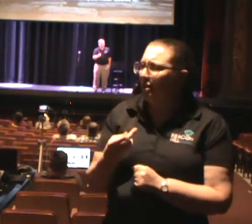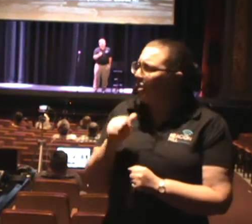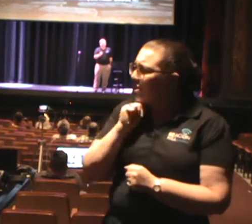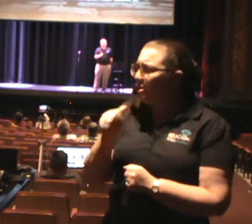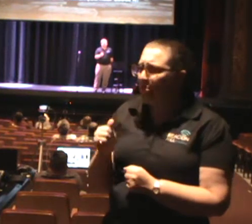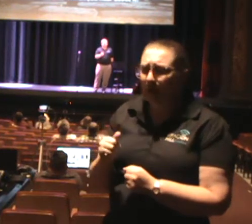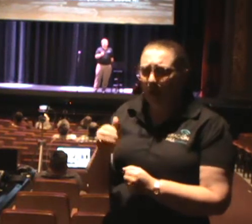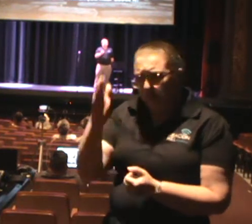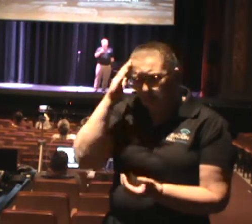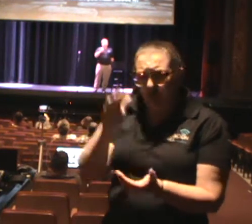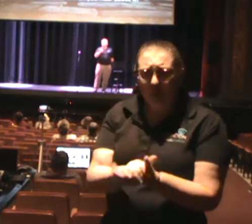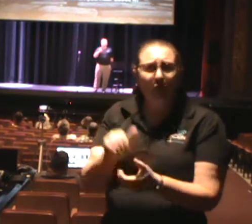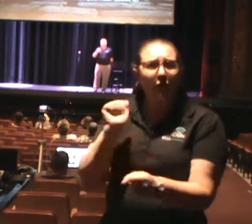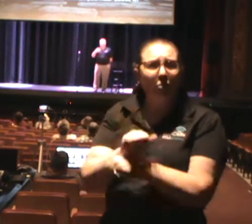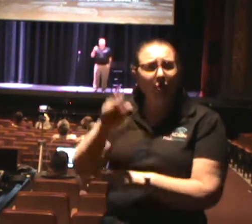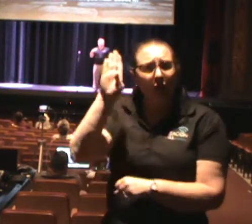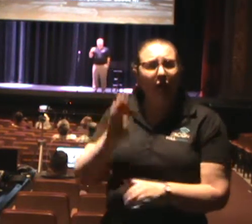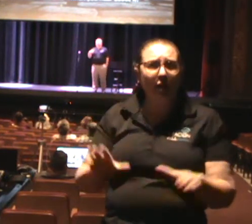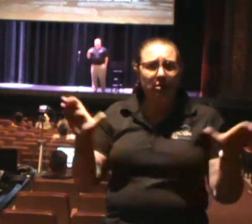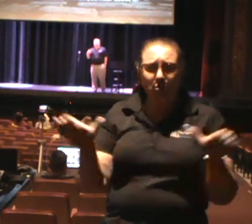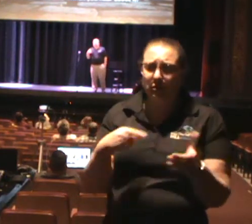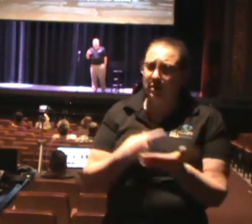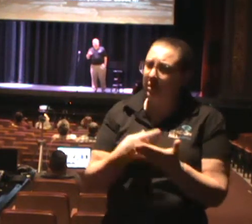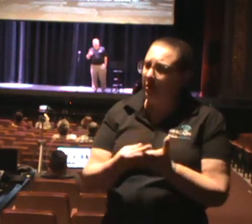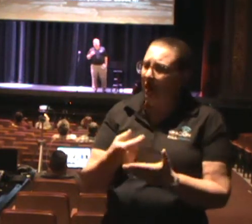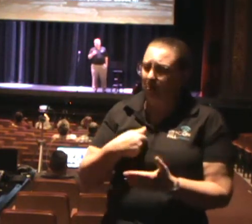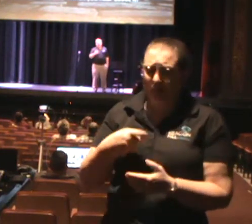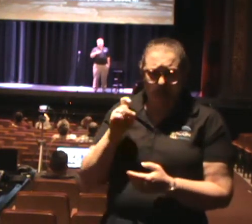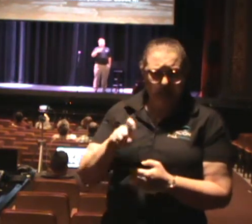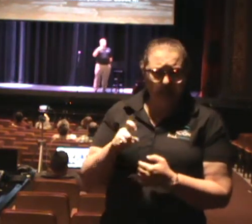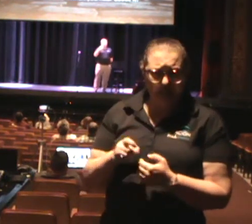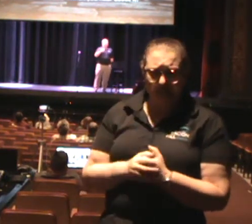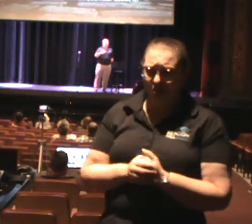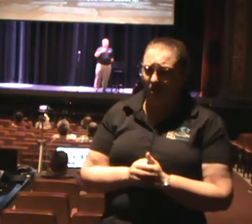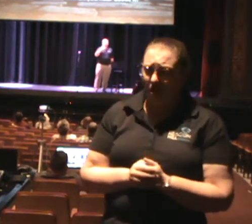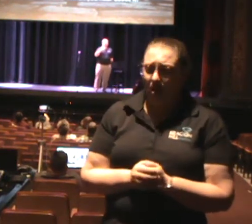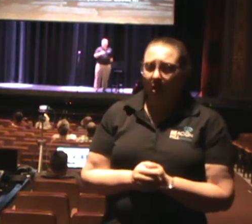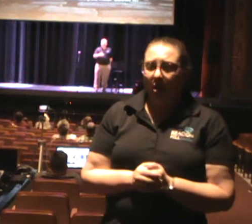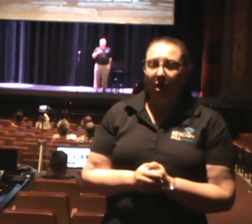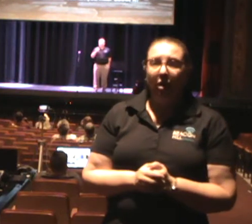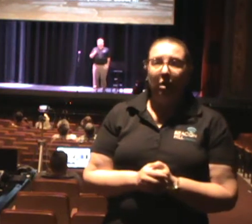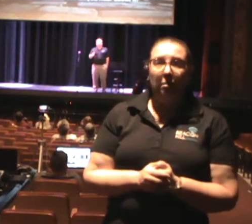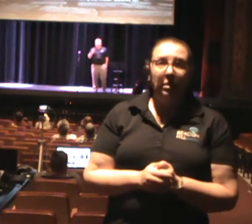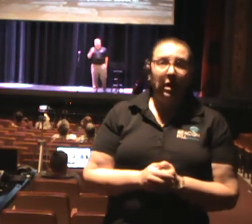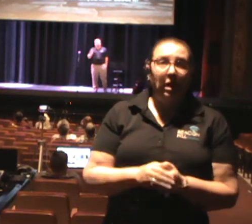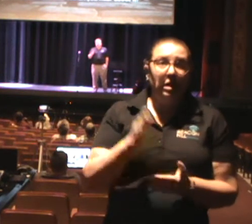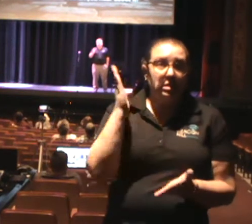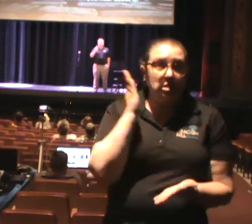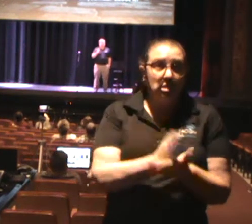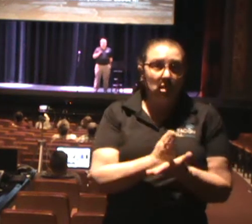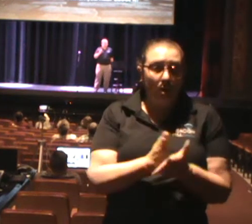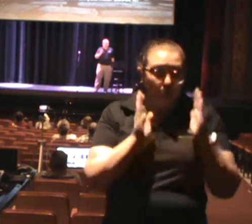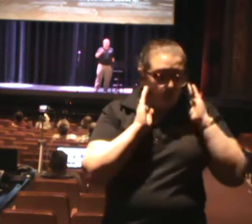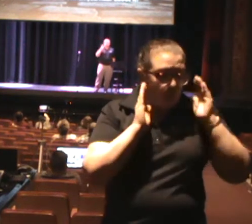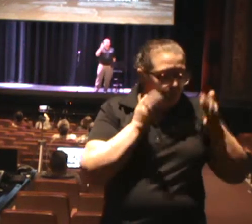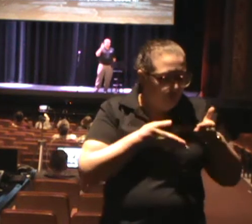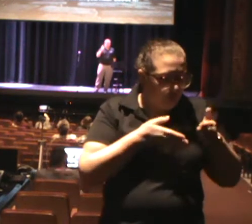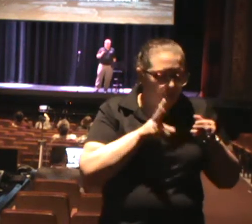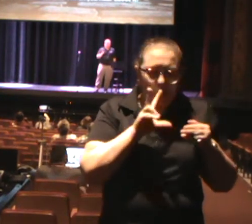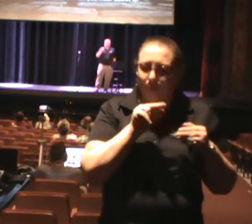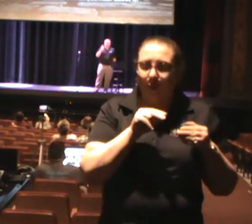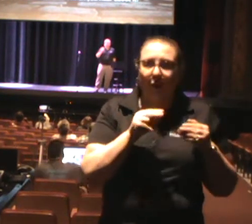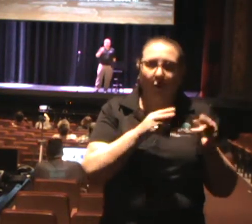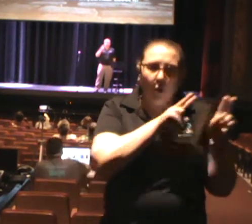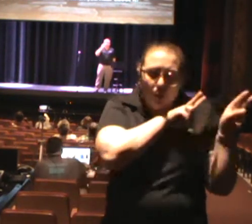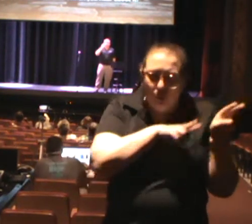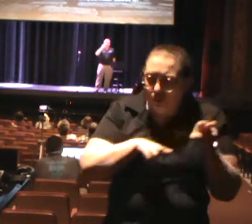See, I think sometimes we just kind of got to get out of ourselves and just look at what God is doing. And God is still doing a